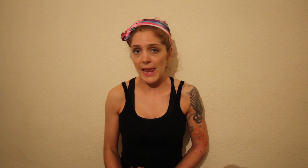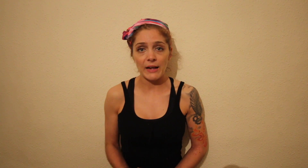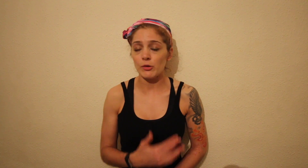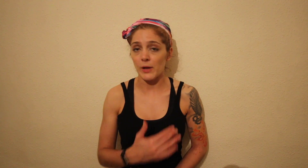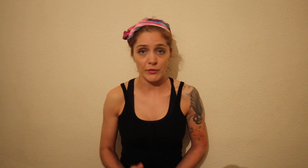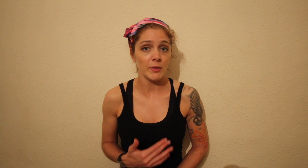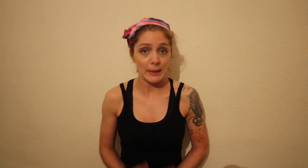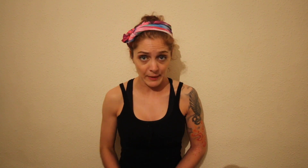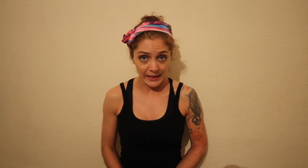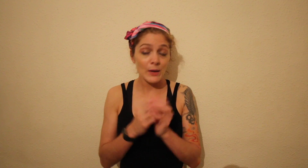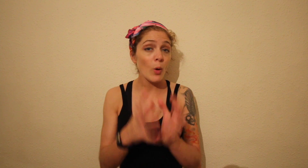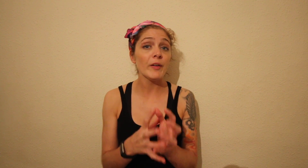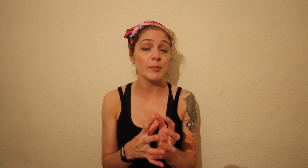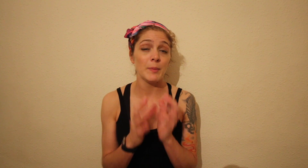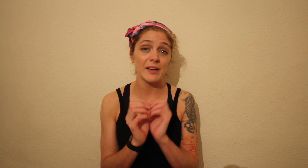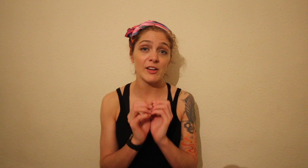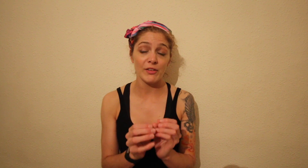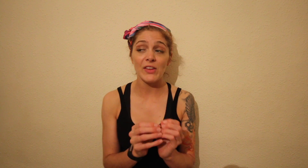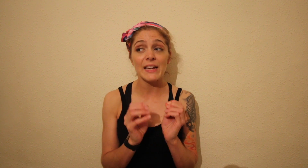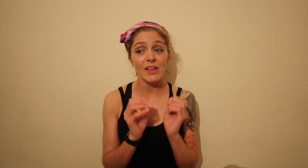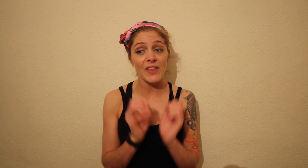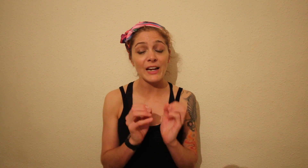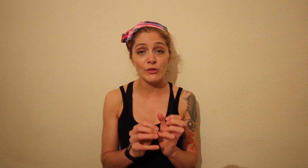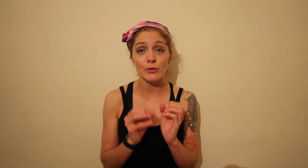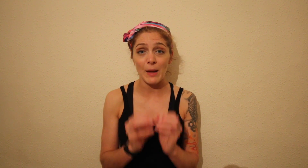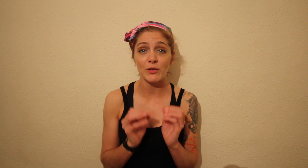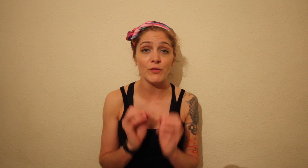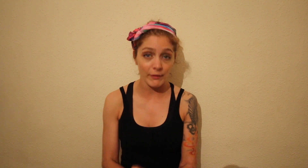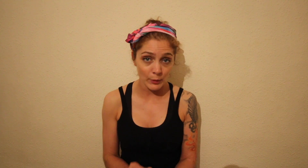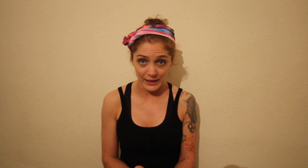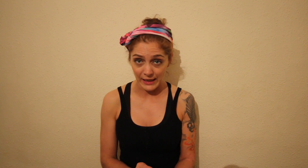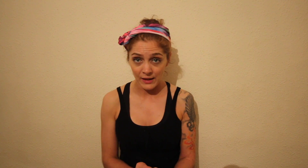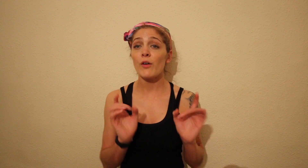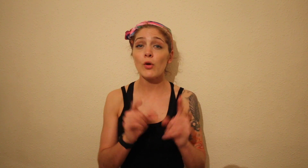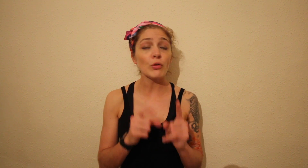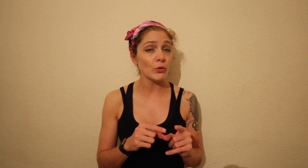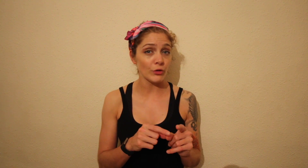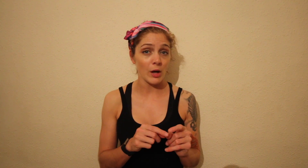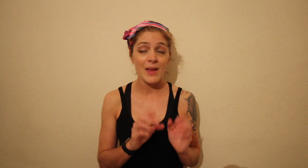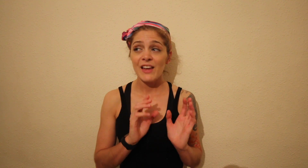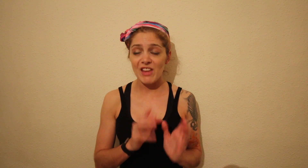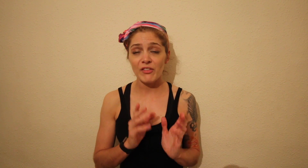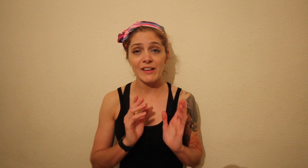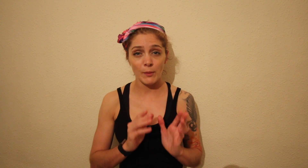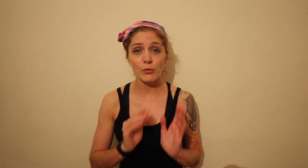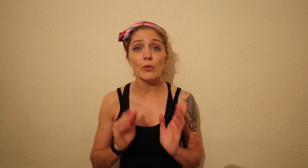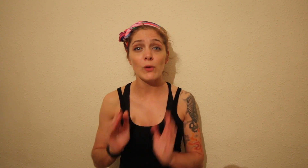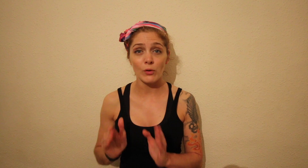my legs, to whatever it may be. It worries me because I just think that that could do damage very quickly or if not short-term definitely some sort of long